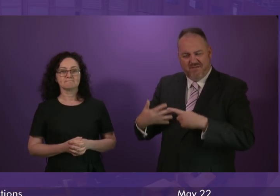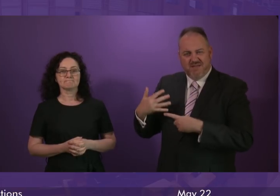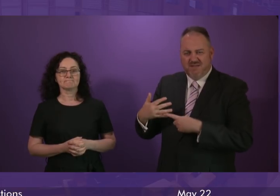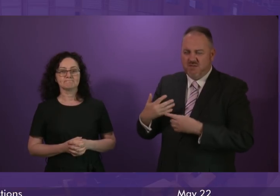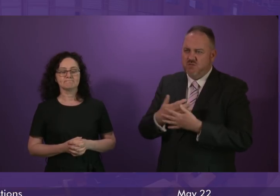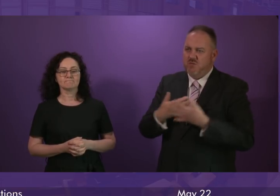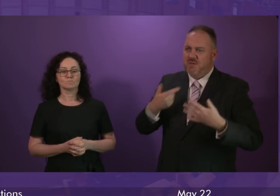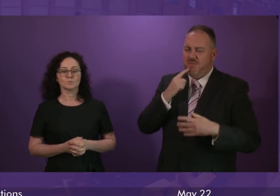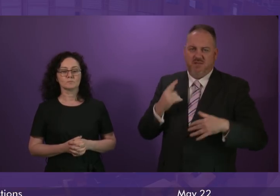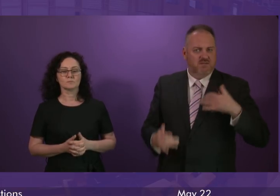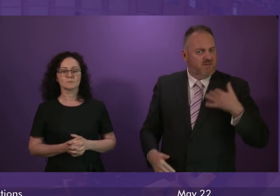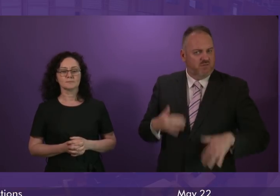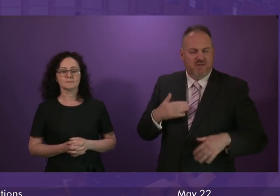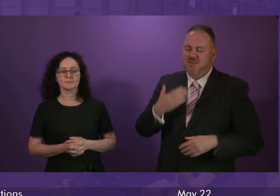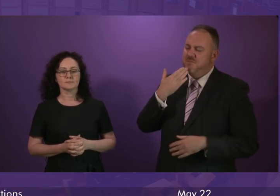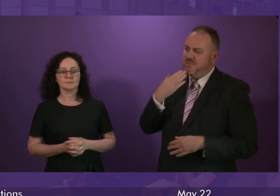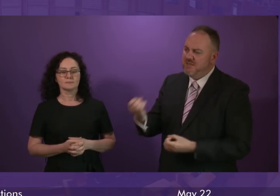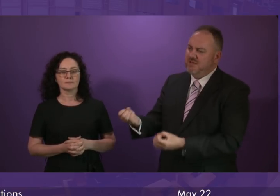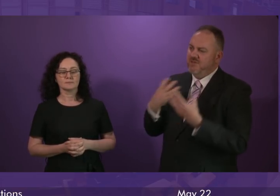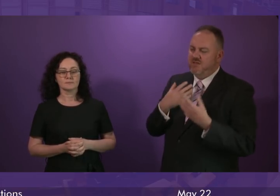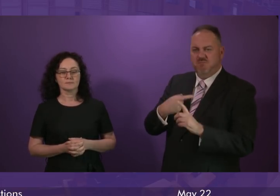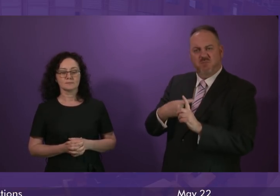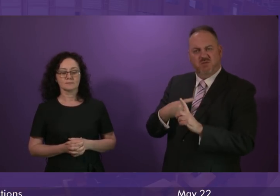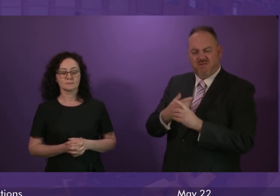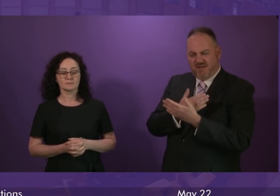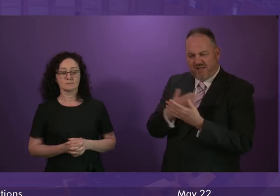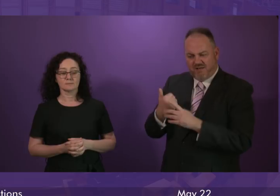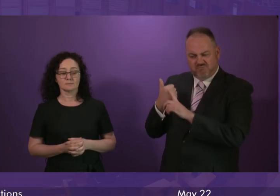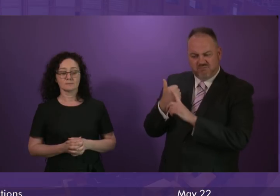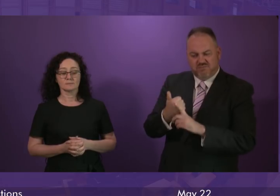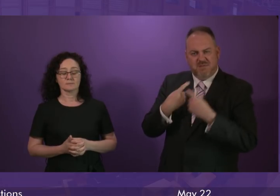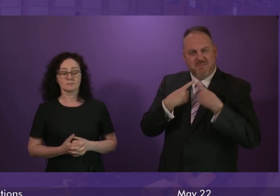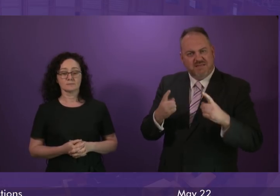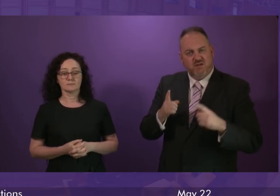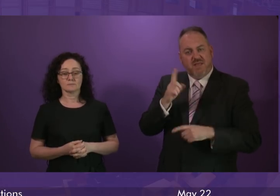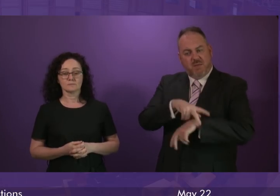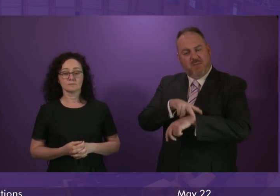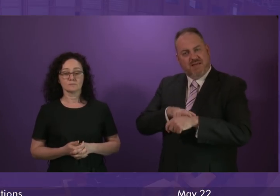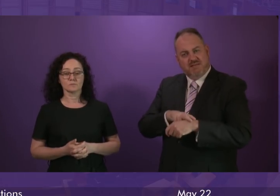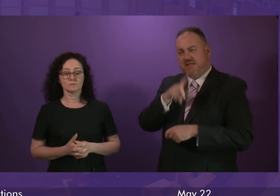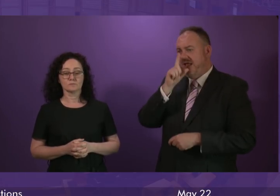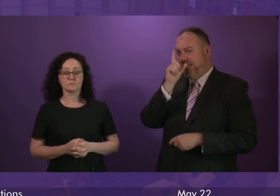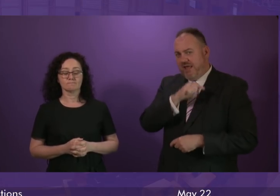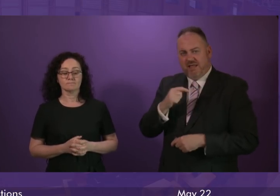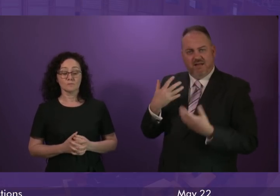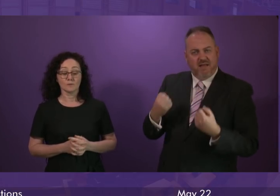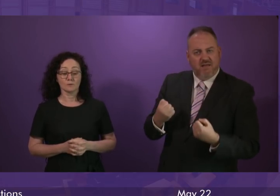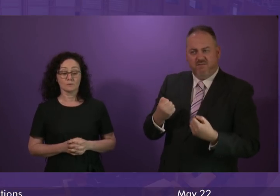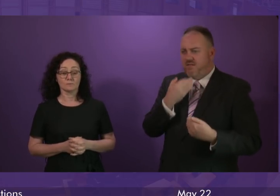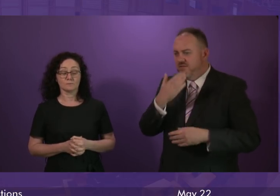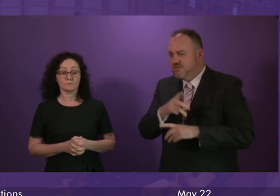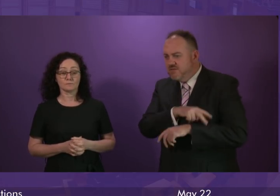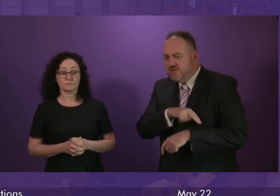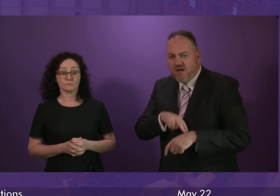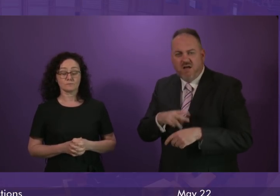brings. What reassurance can the First Minister give to the people of Glasgow that the city will have the police resources to address this deeply worrying